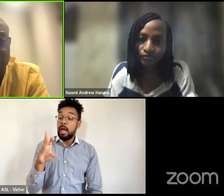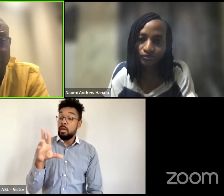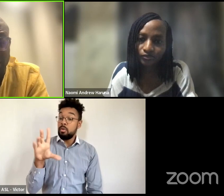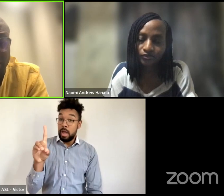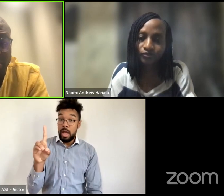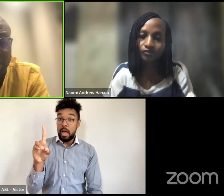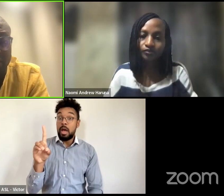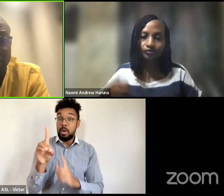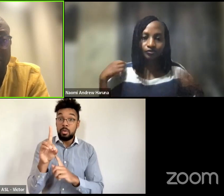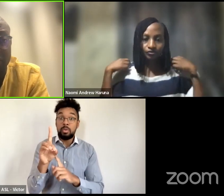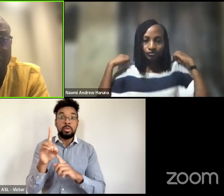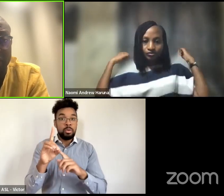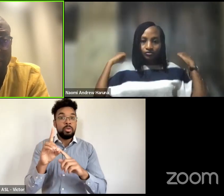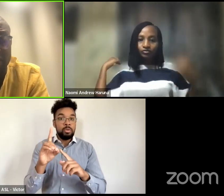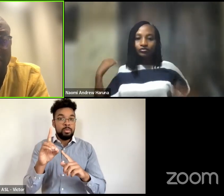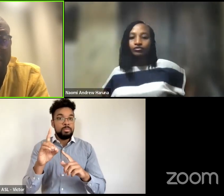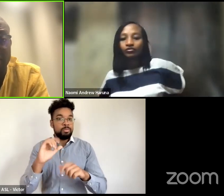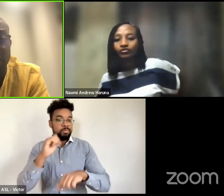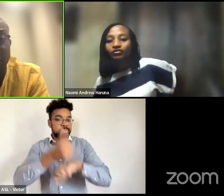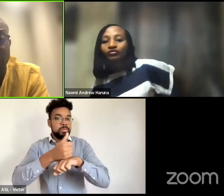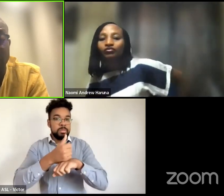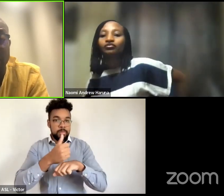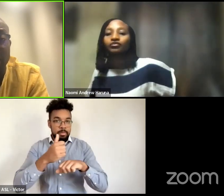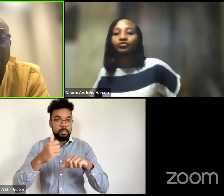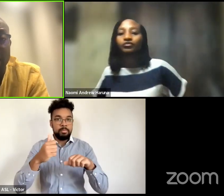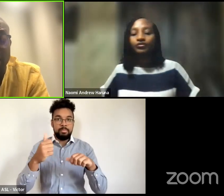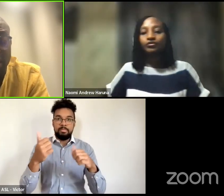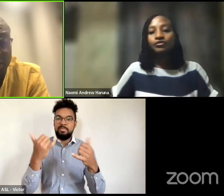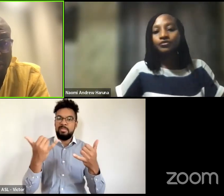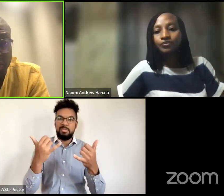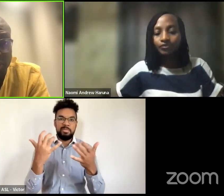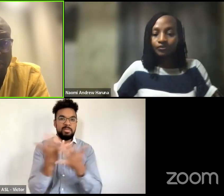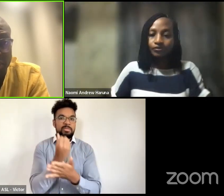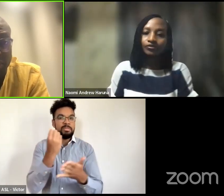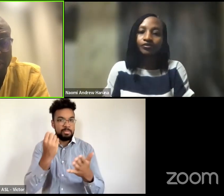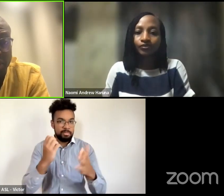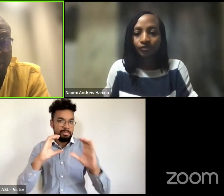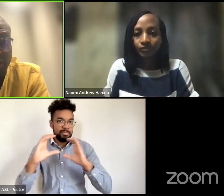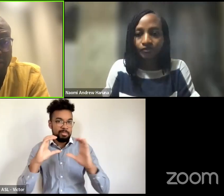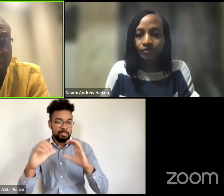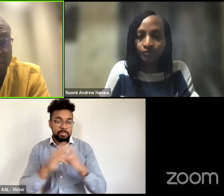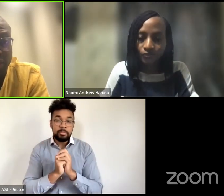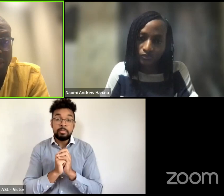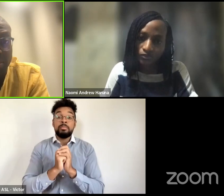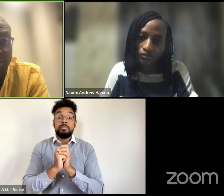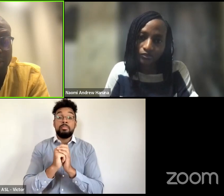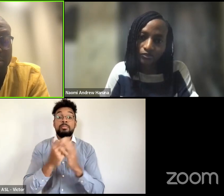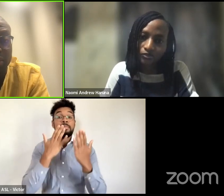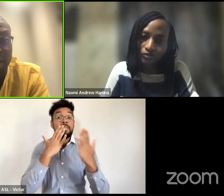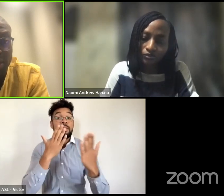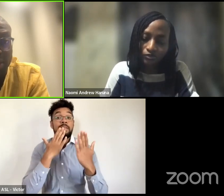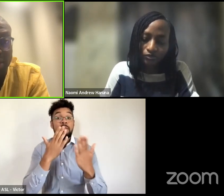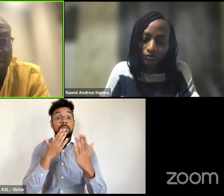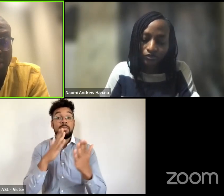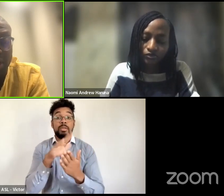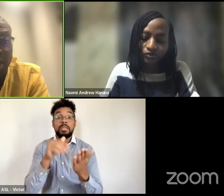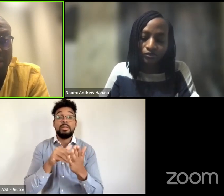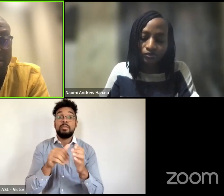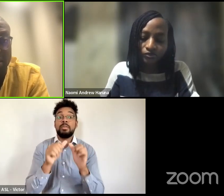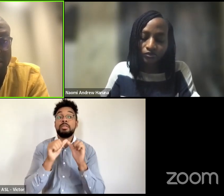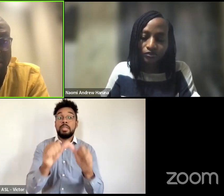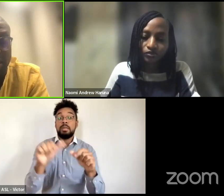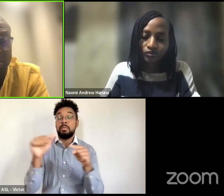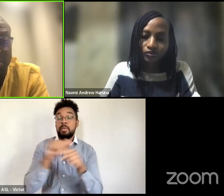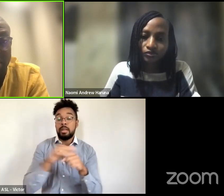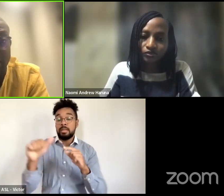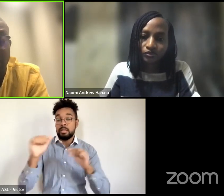creating this platform for us to have this conversation uh thanks to the center for sustainable practices in